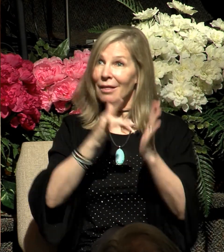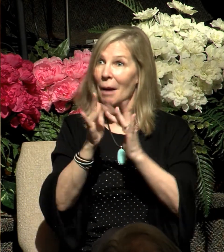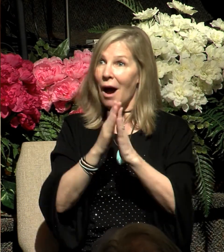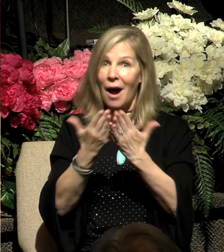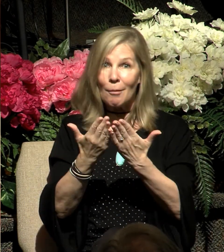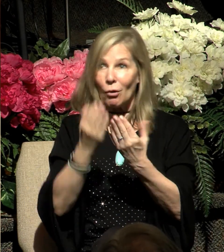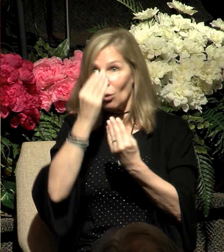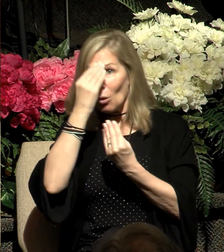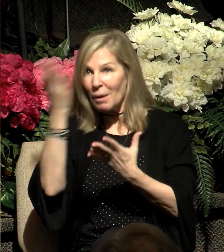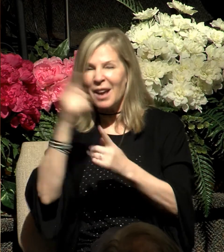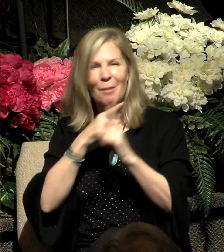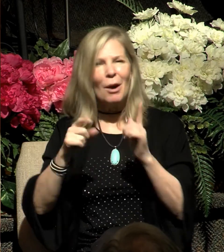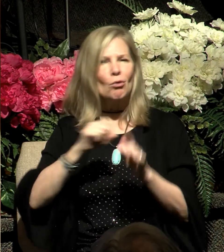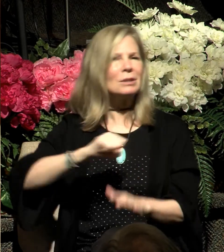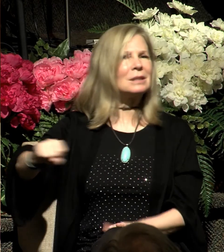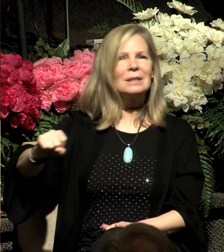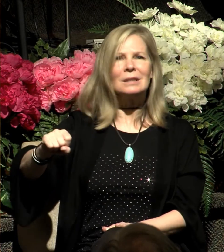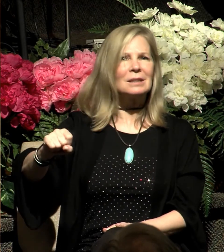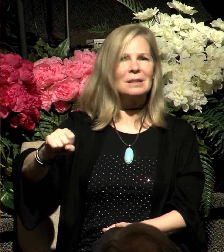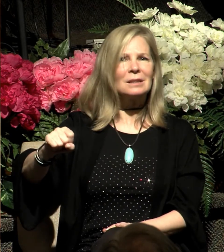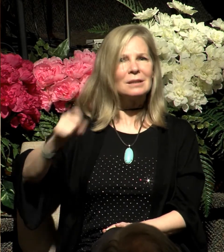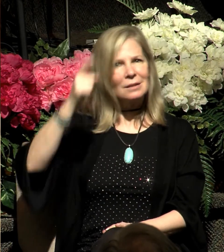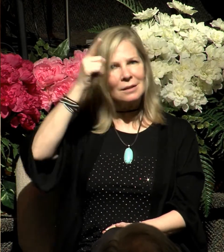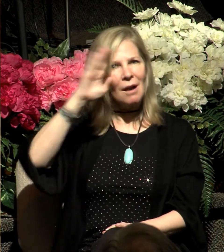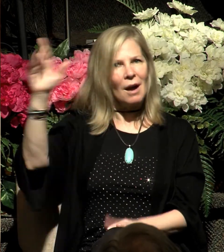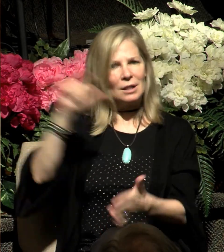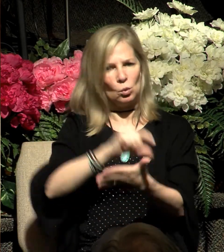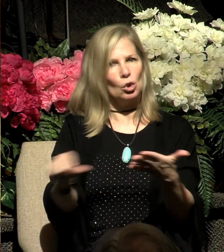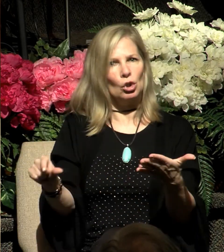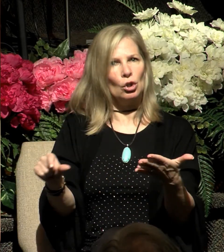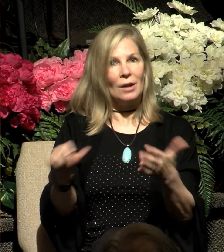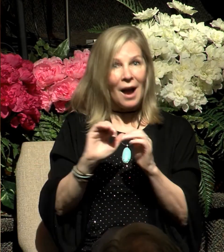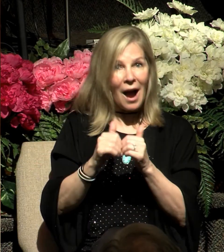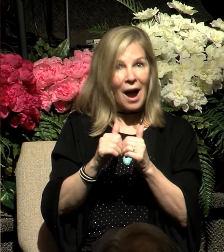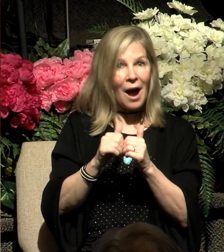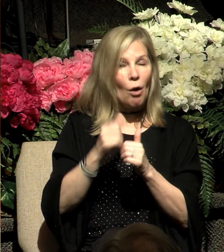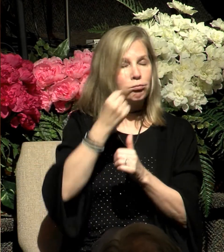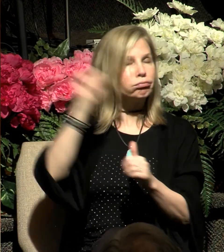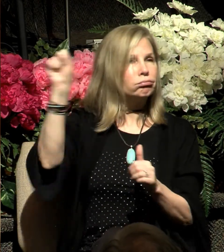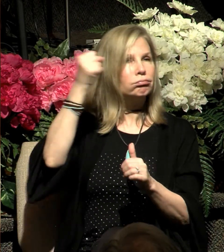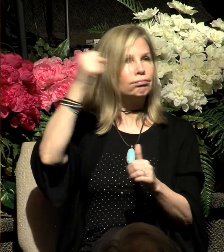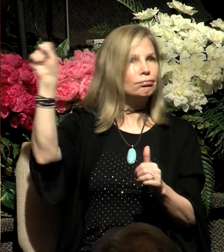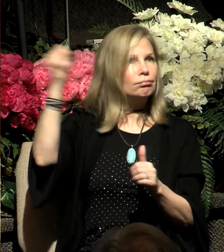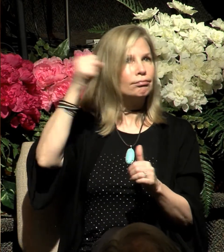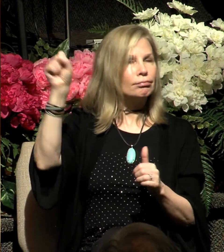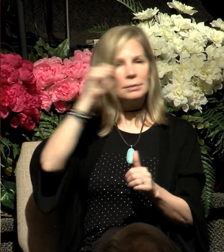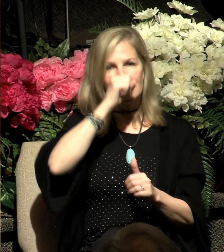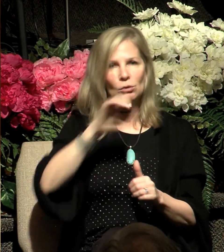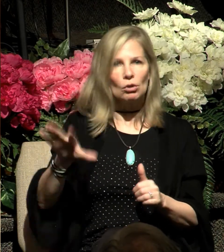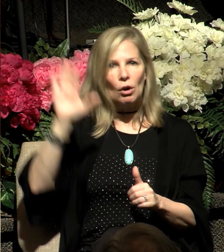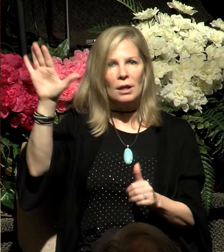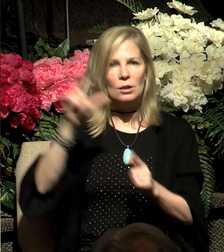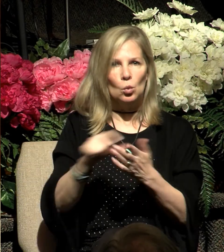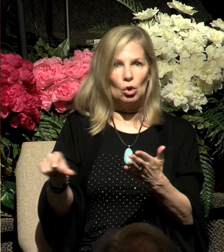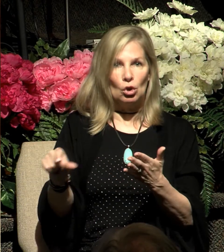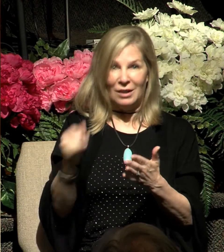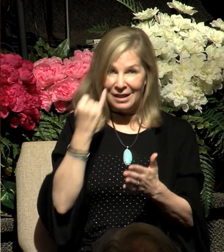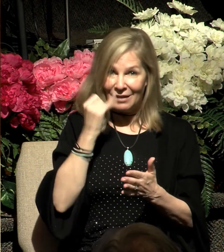obeying it, but you resist God's word by constantly disobeying his word, disregarding his word. If that's the case, then